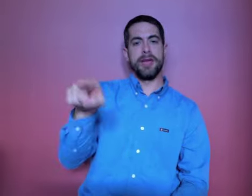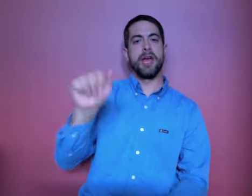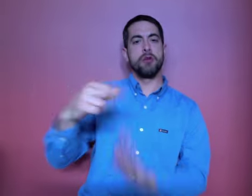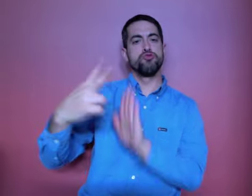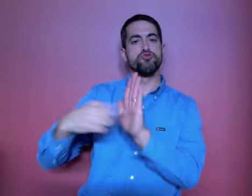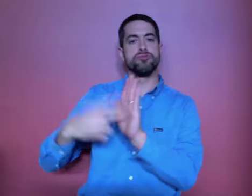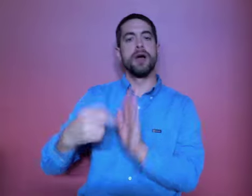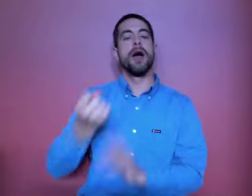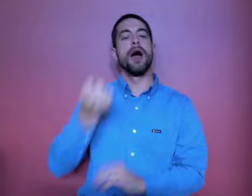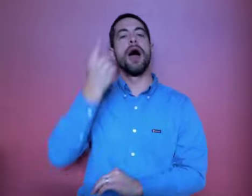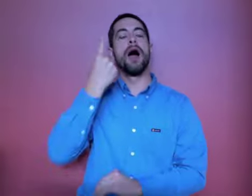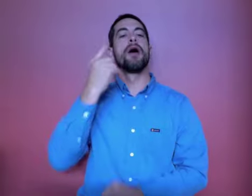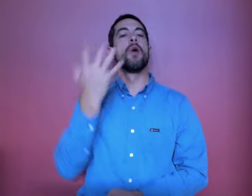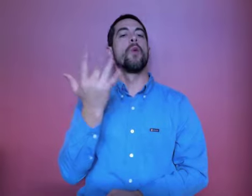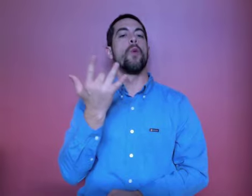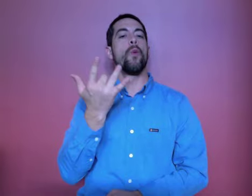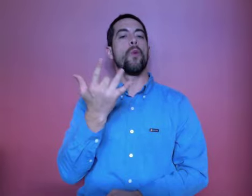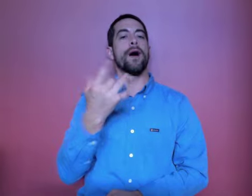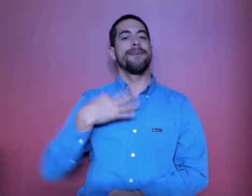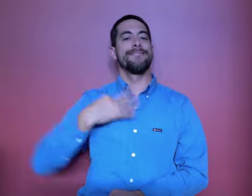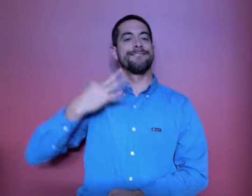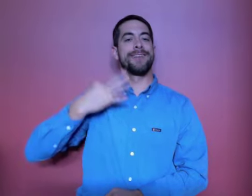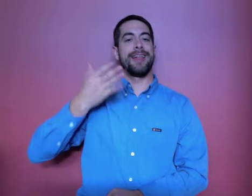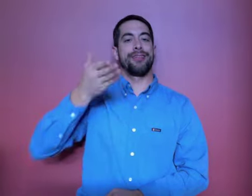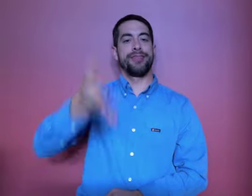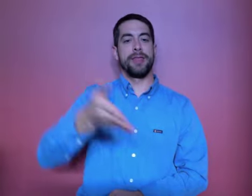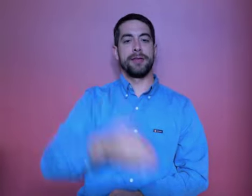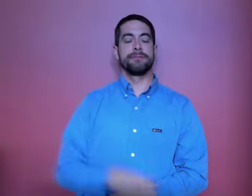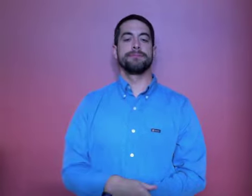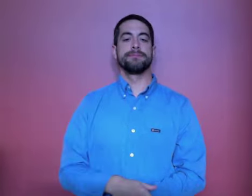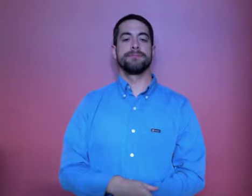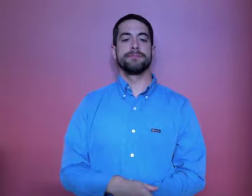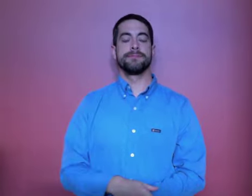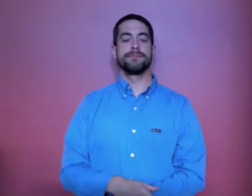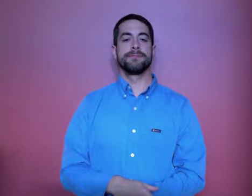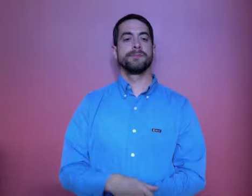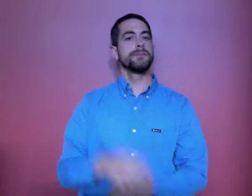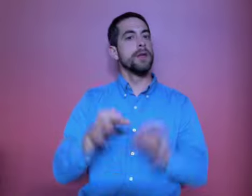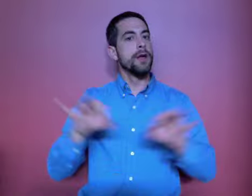and why they are doing the surveys.